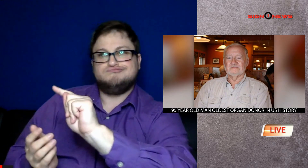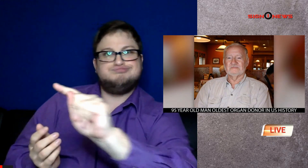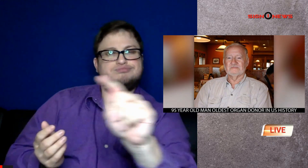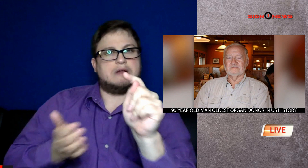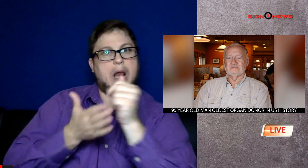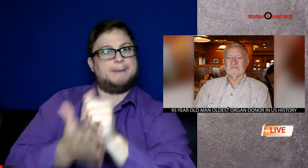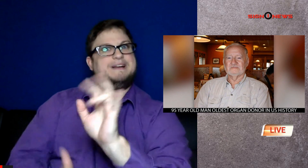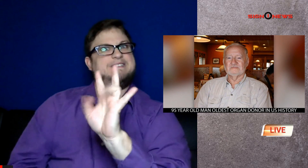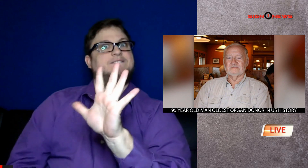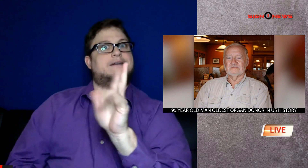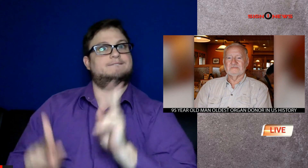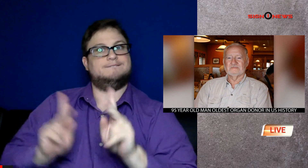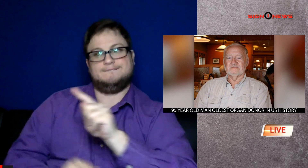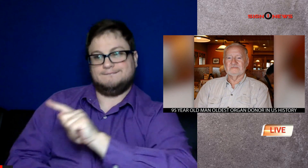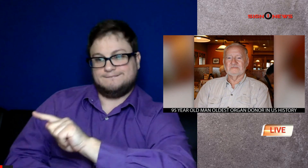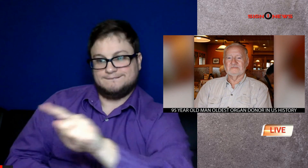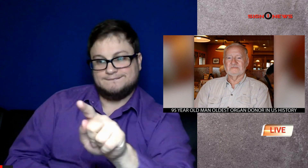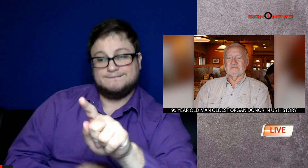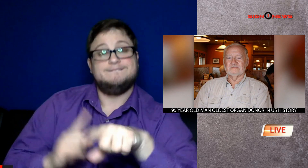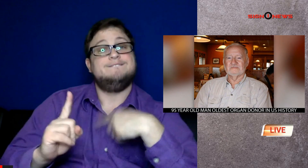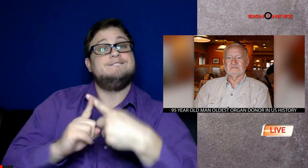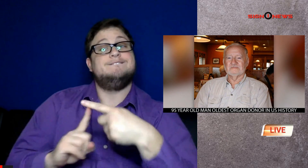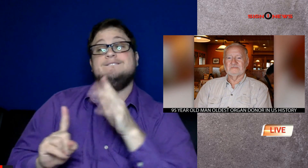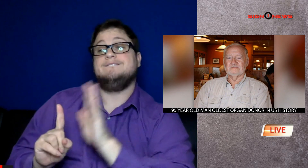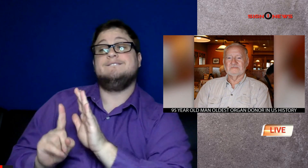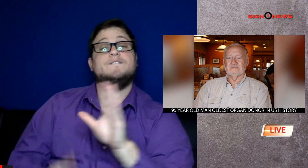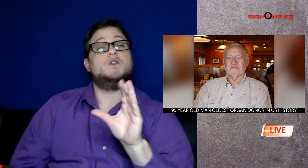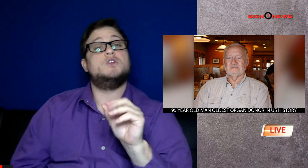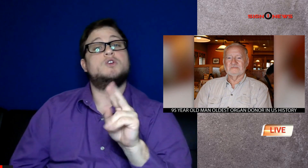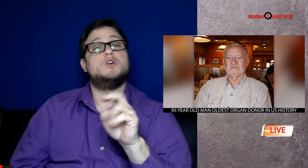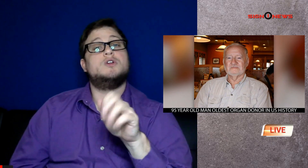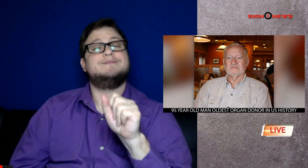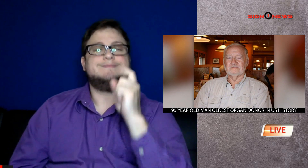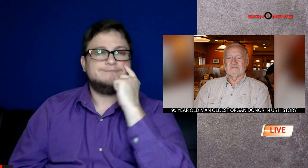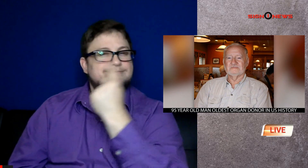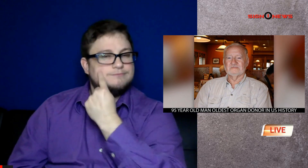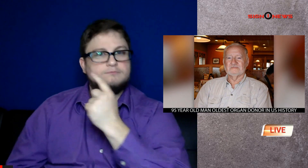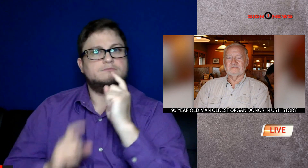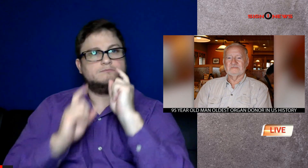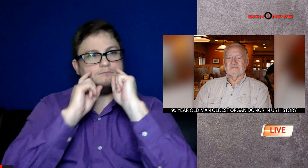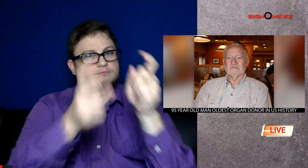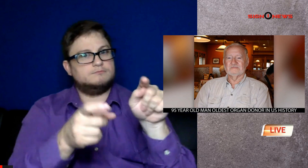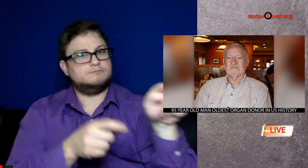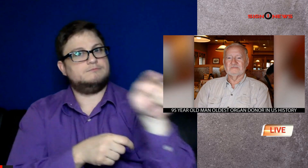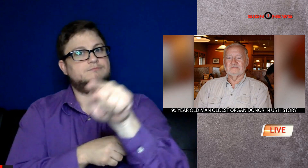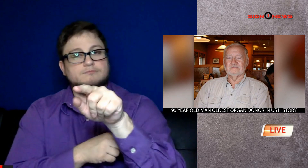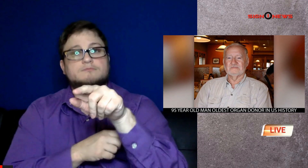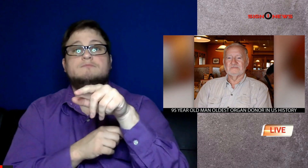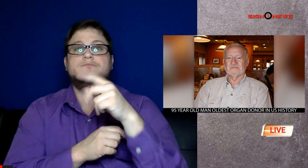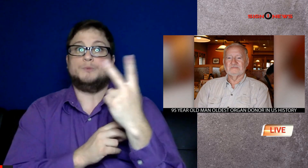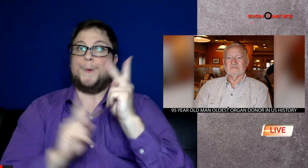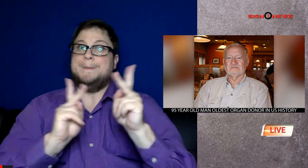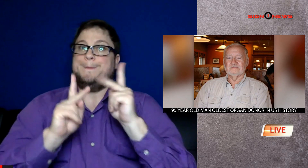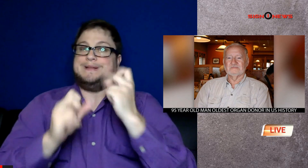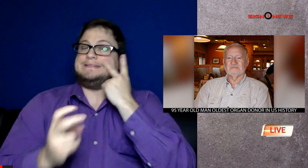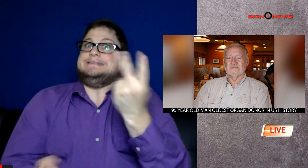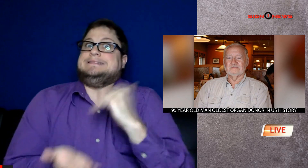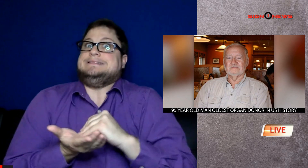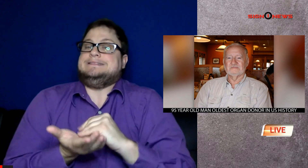Lockhart was inspired to become an organ donor after his son's death in 2010 and tissue